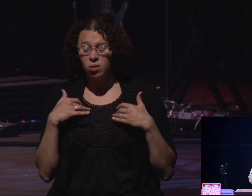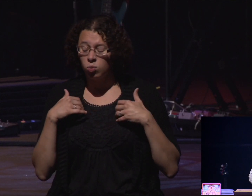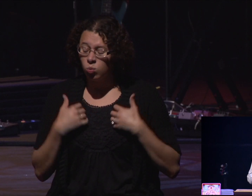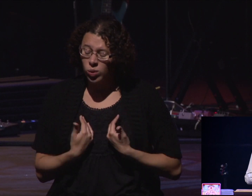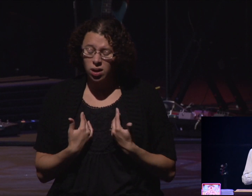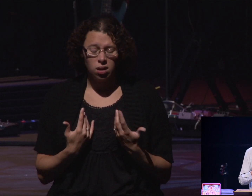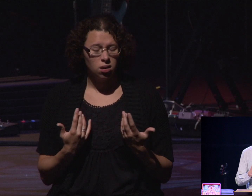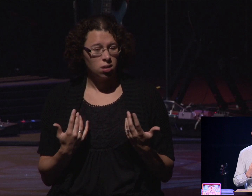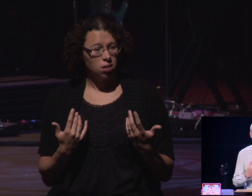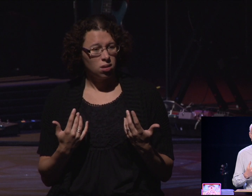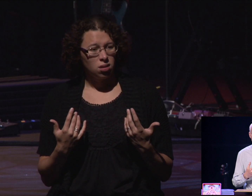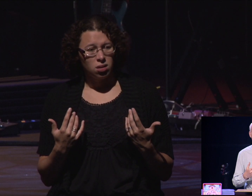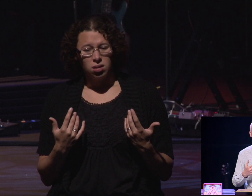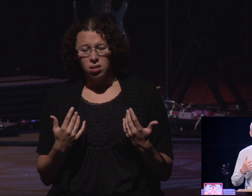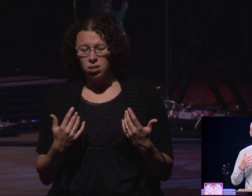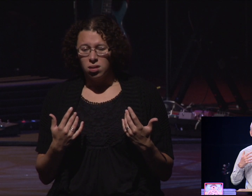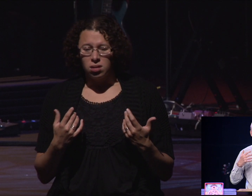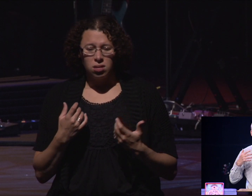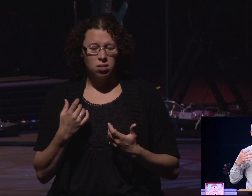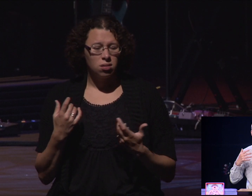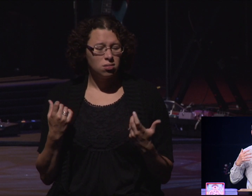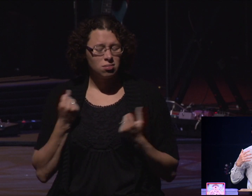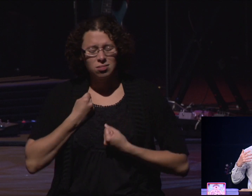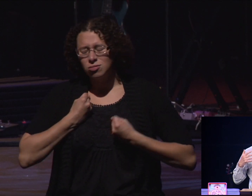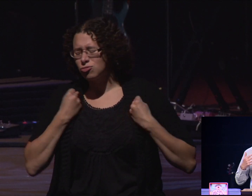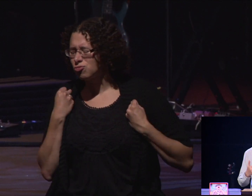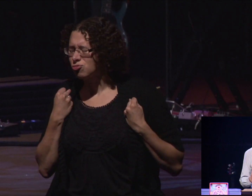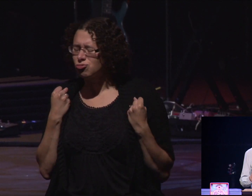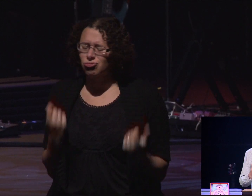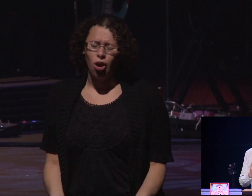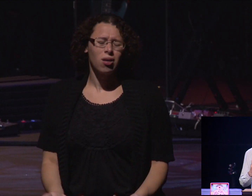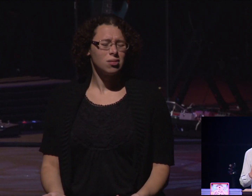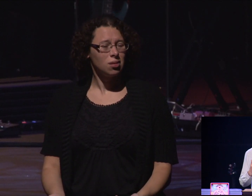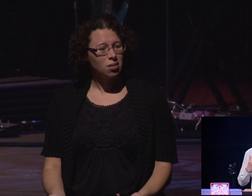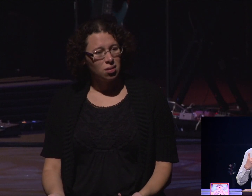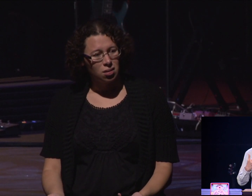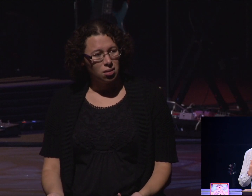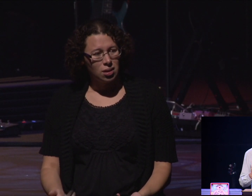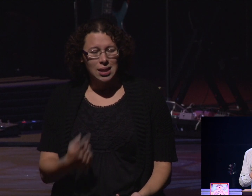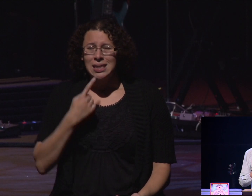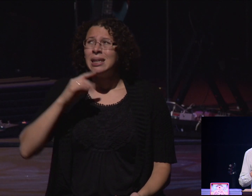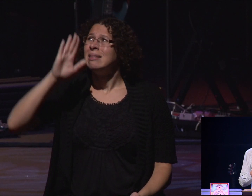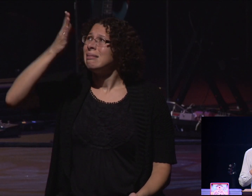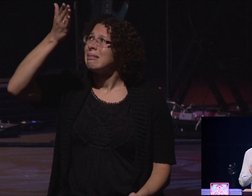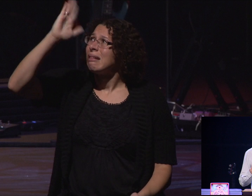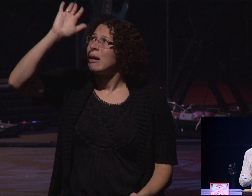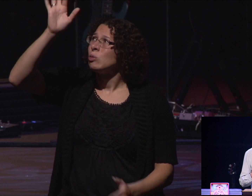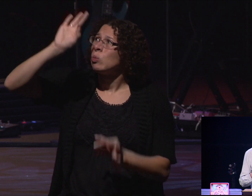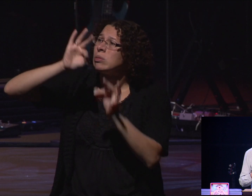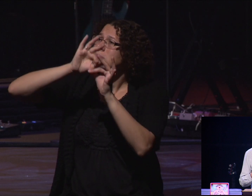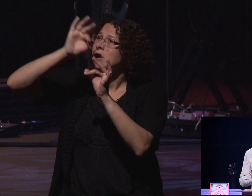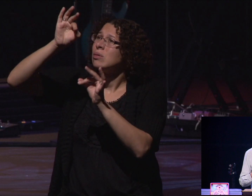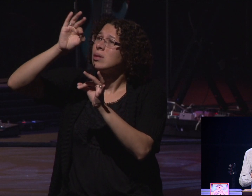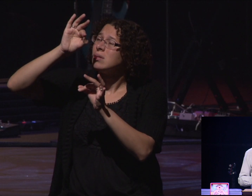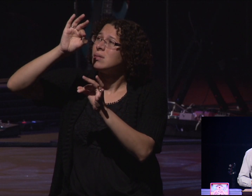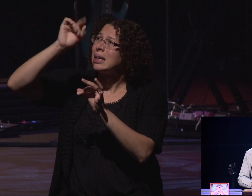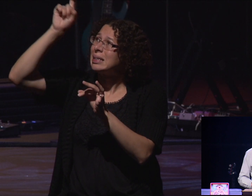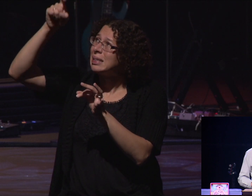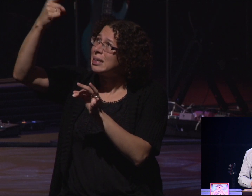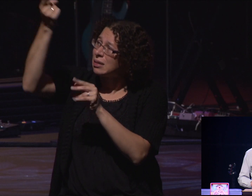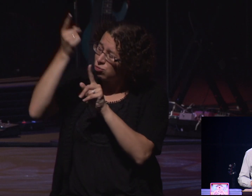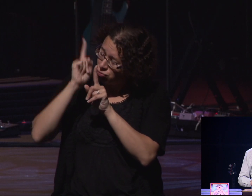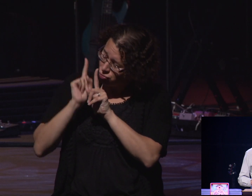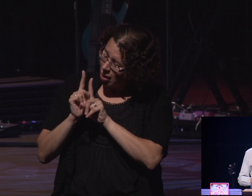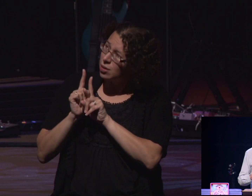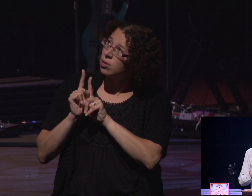don't know how you're going to go on. And today, just take some time to pray and say, God, would you fill me with your spirit and your presence and your